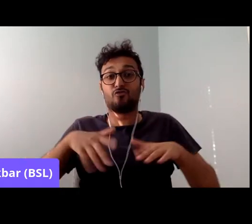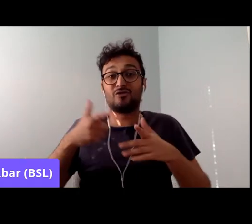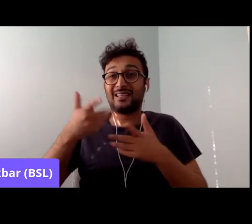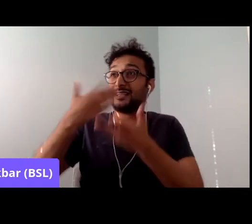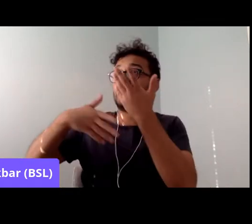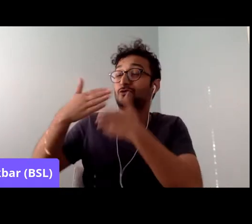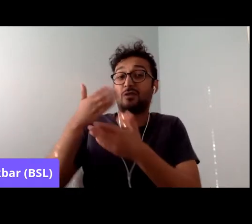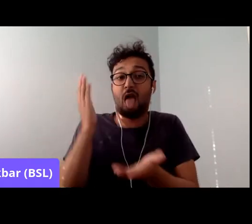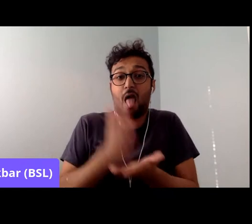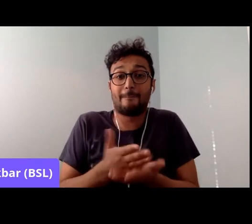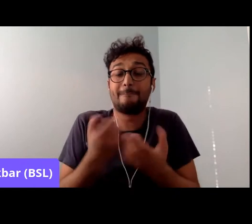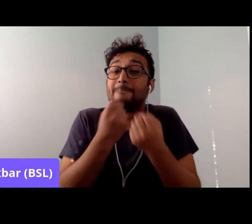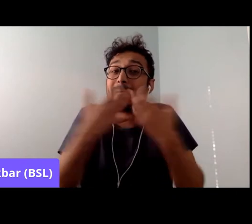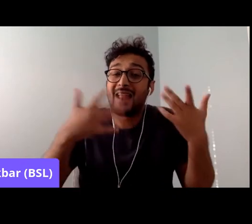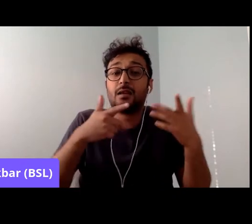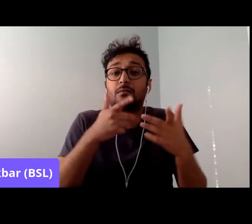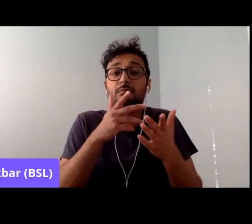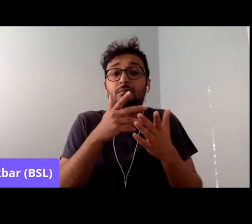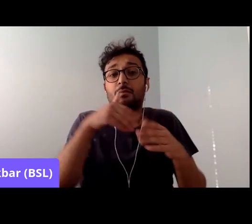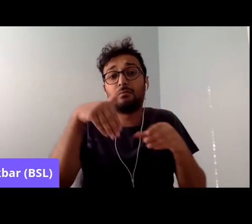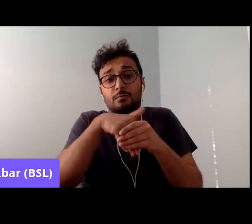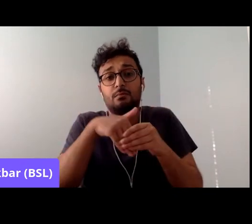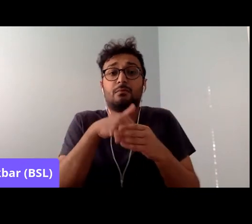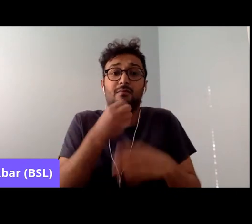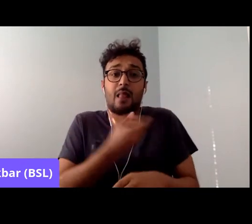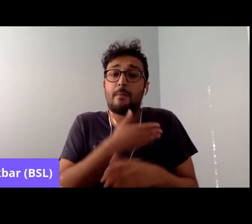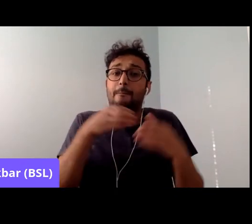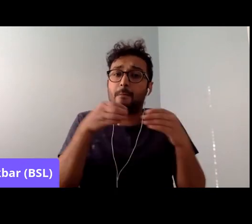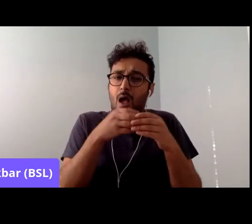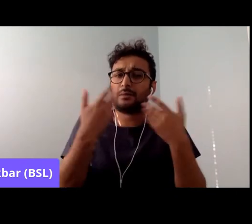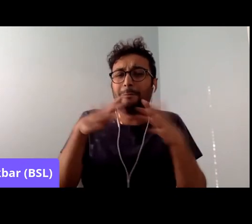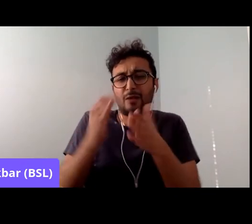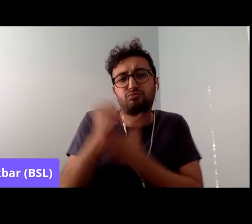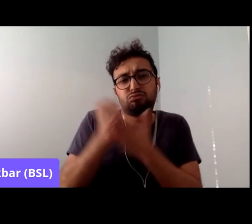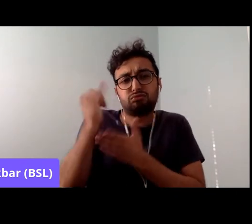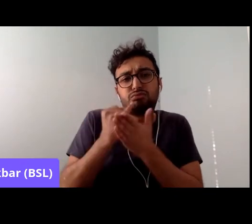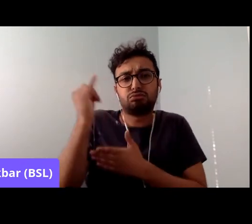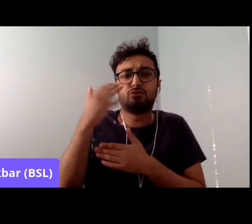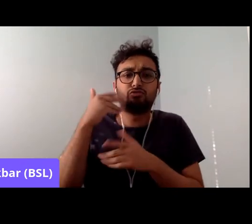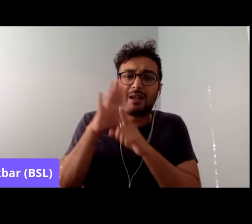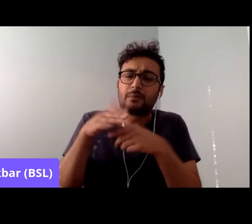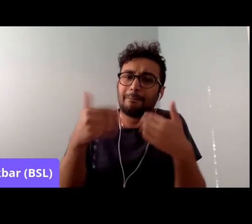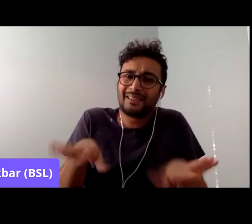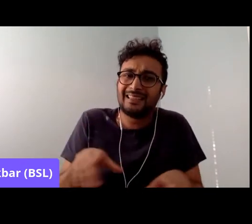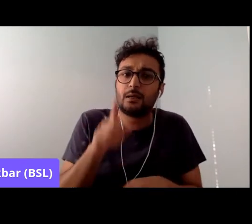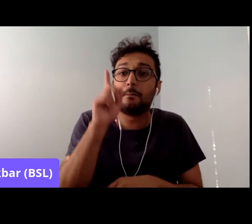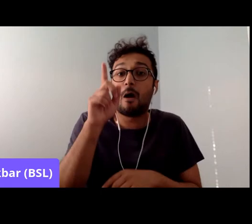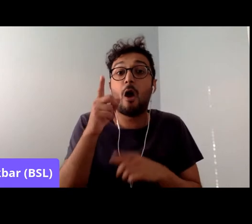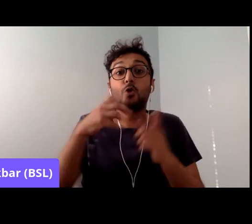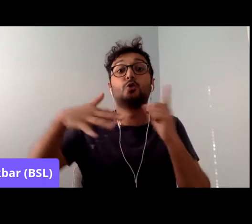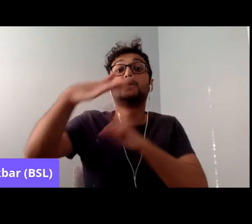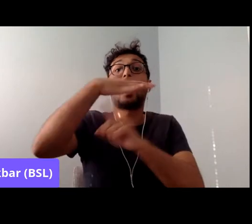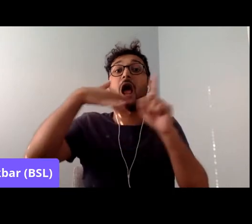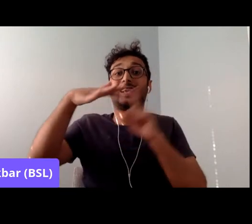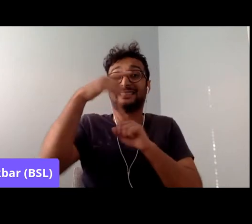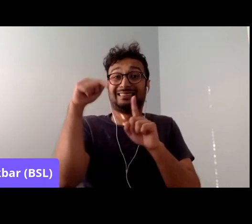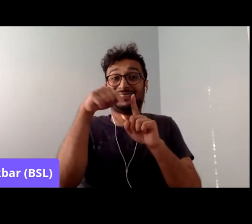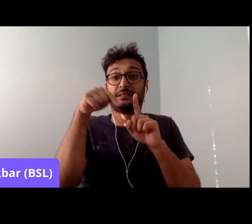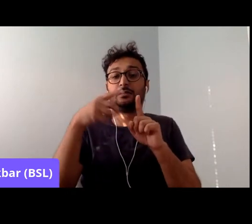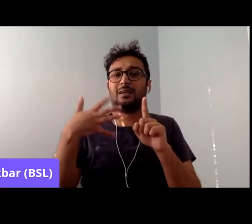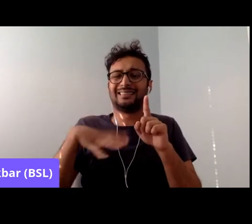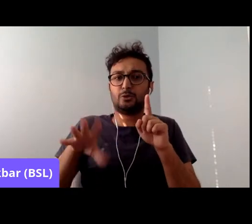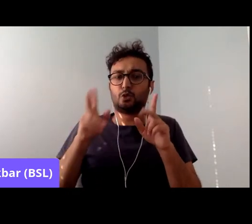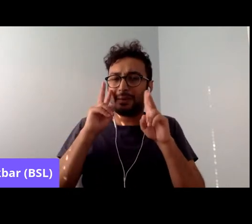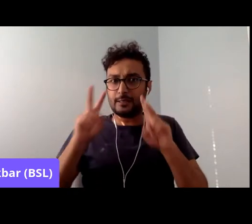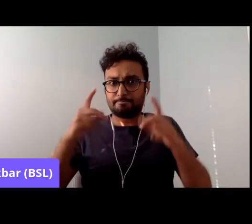fought racism. But it's not just the society as a whole that needs to be watched about racism and